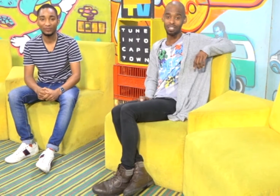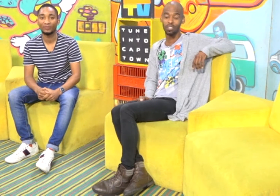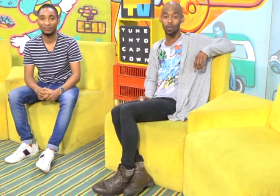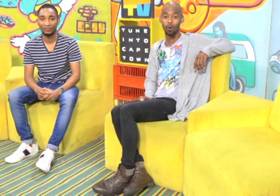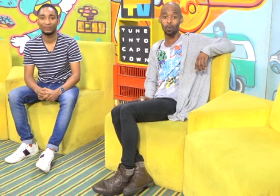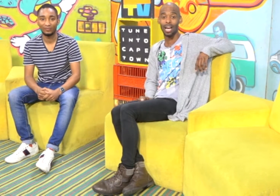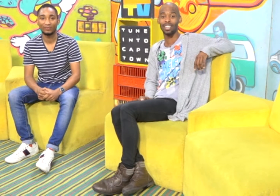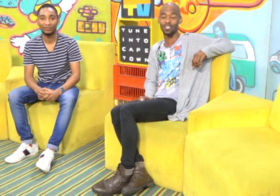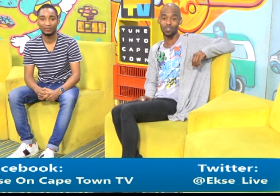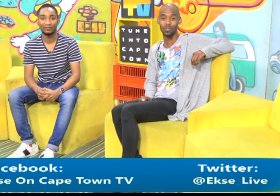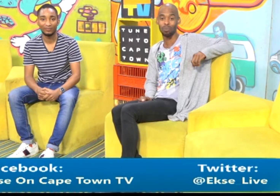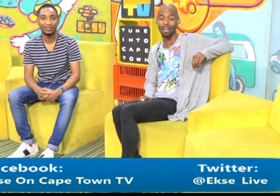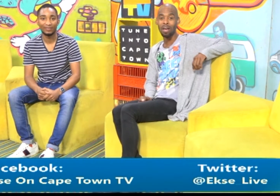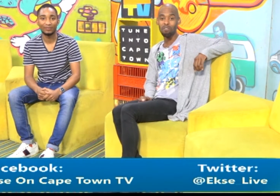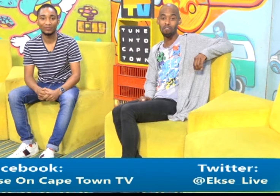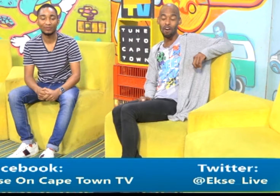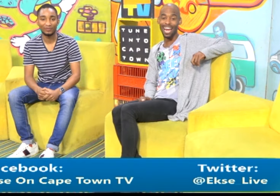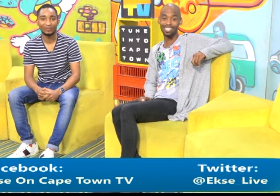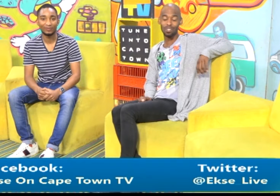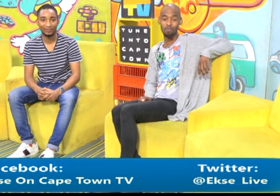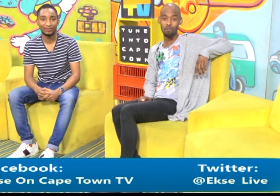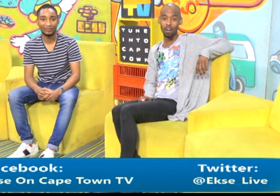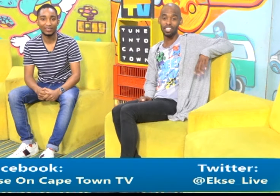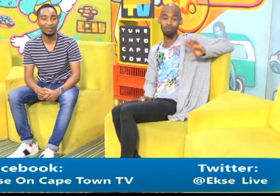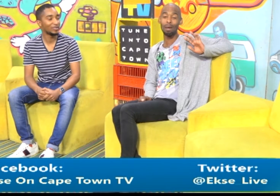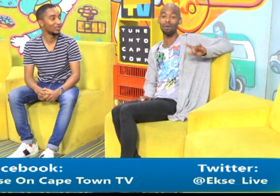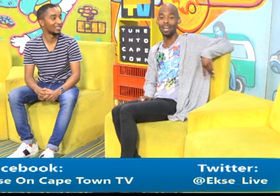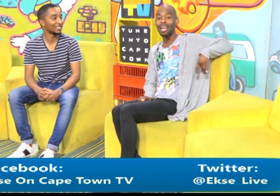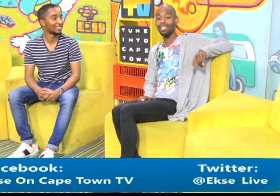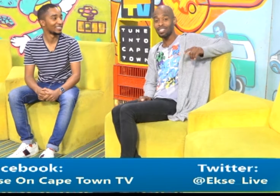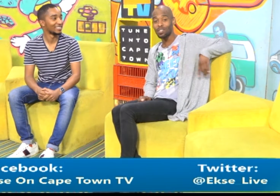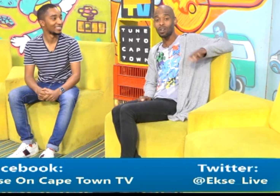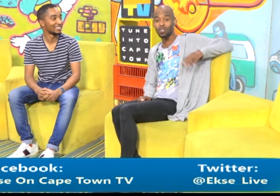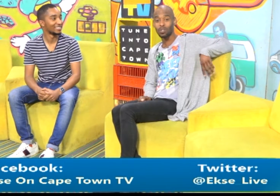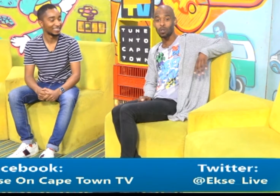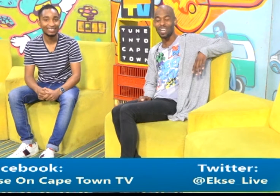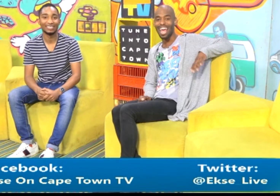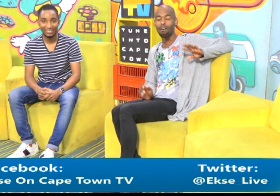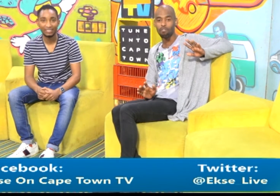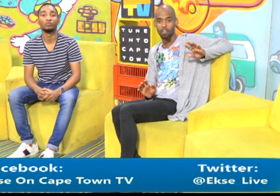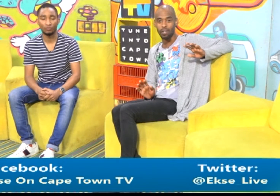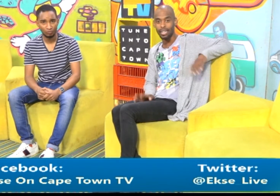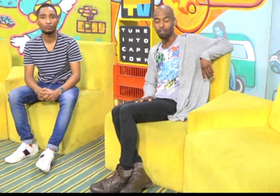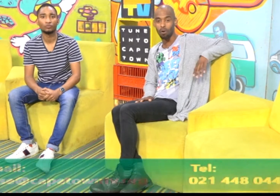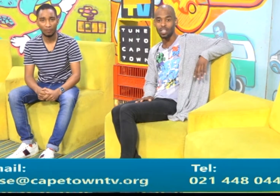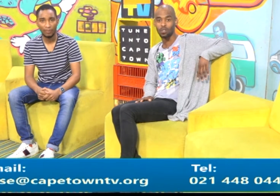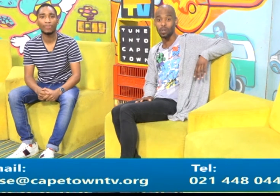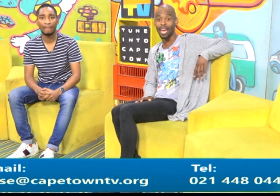TV Dot or go dial us from 021-448-0448 Remember, this is your show So whatever you need for us to air